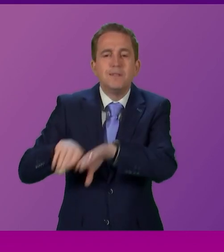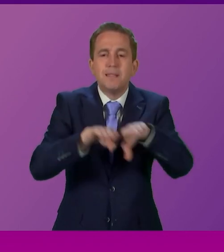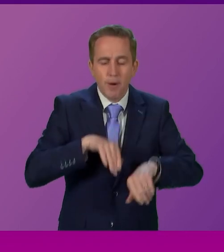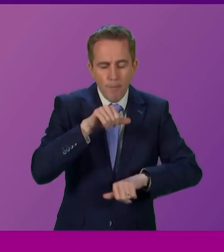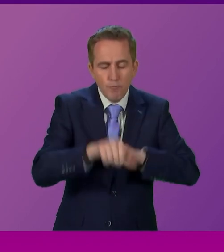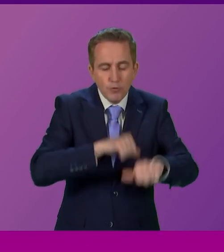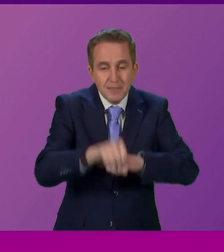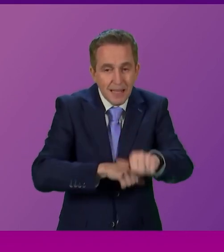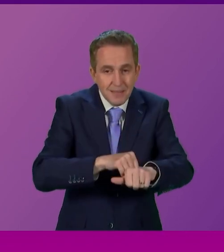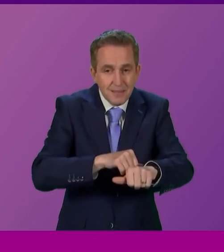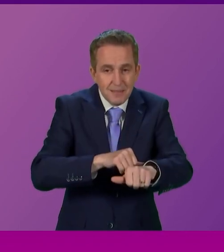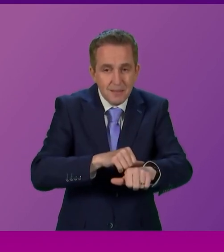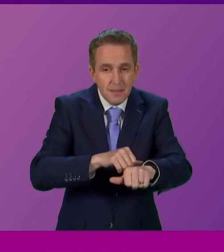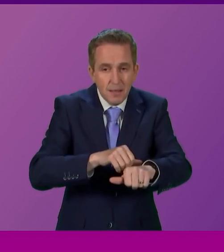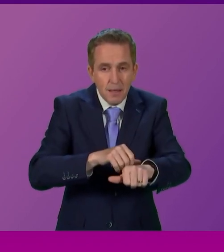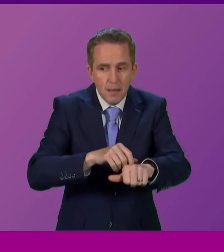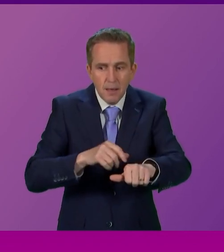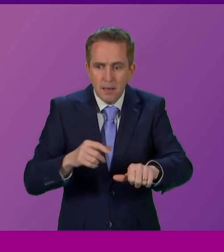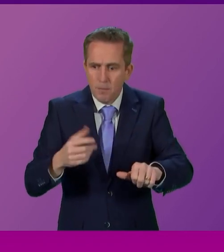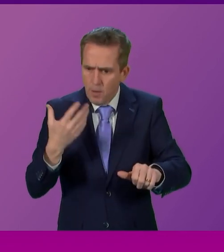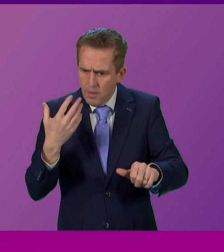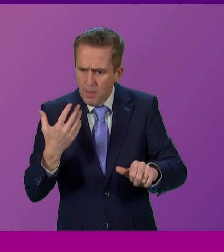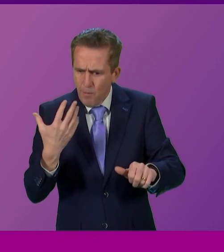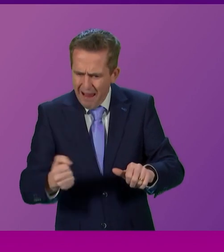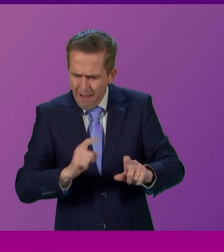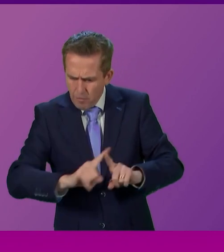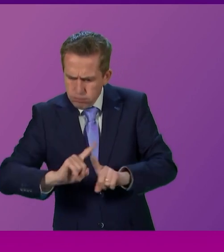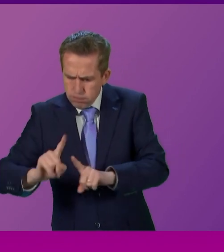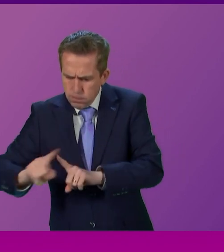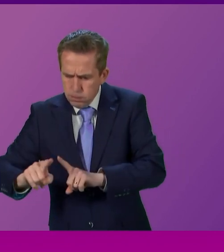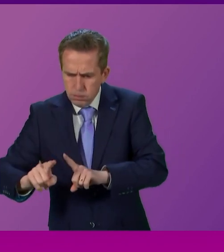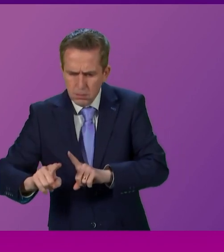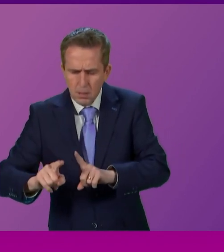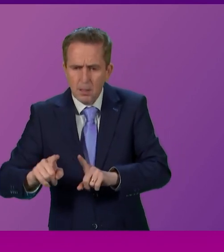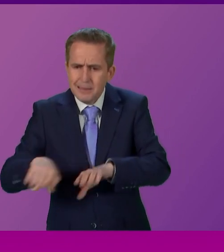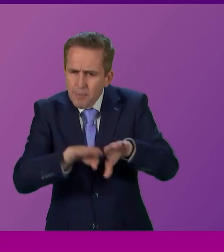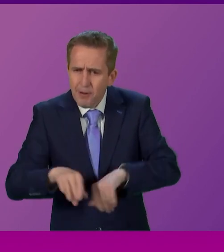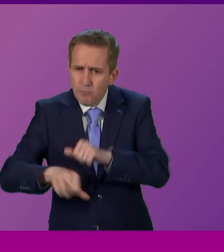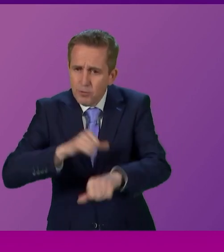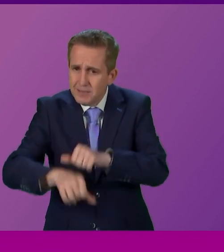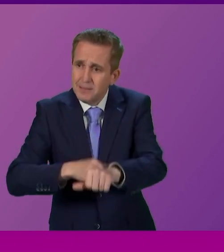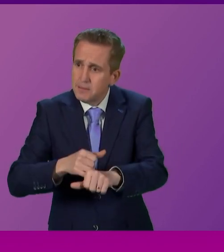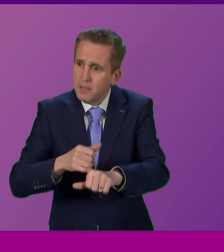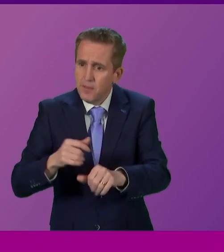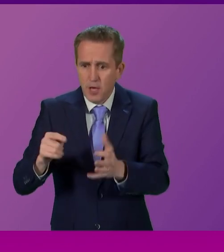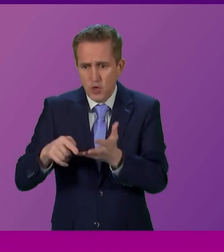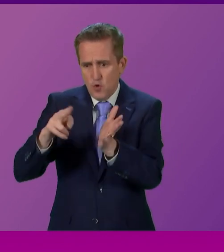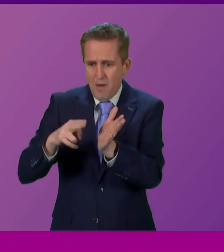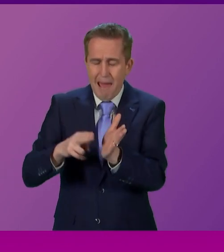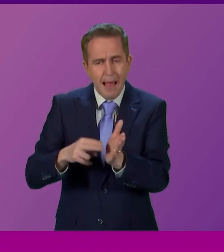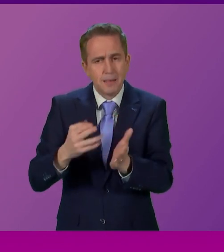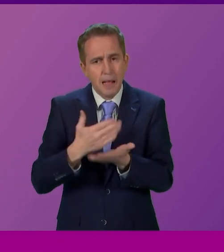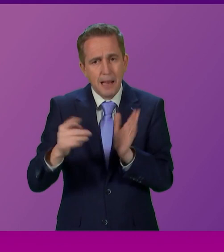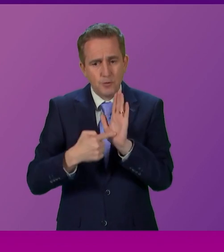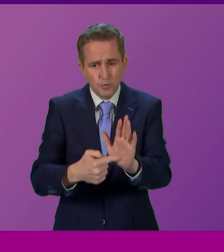But there are multiple democratic pathways to independence, as the history of the United Nations testifies. There